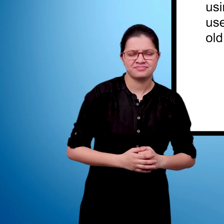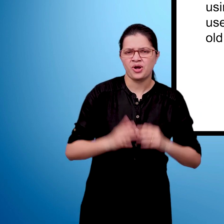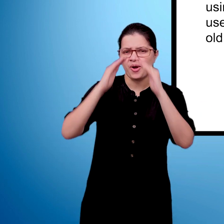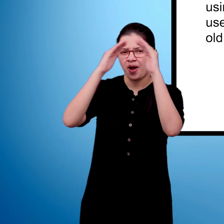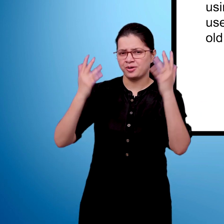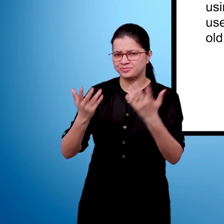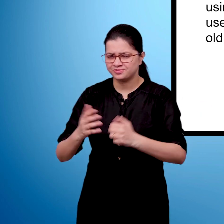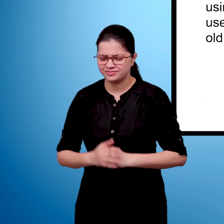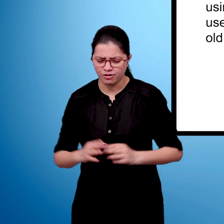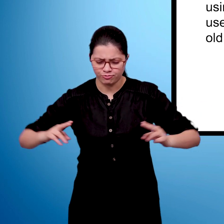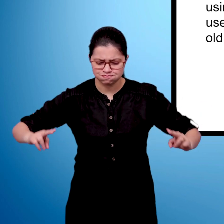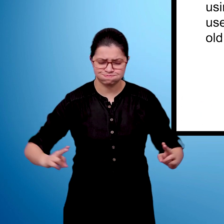tower, robot,